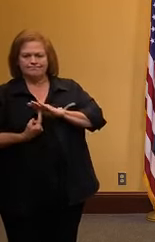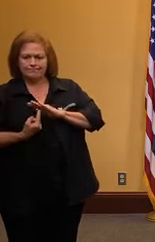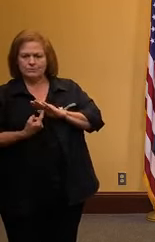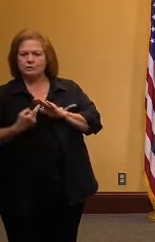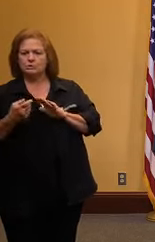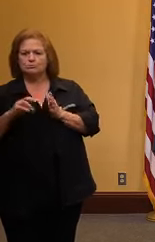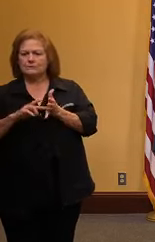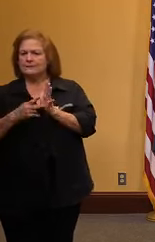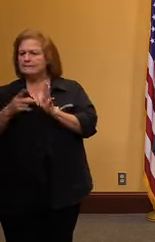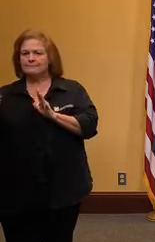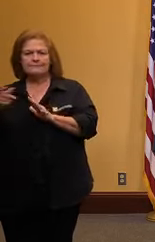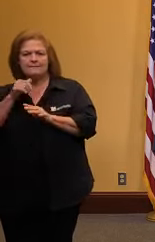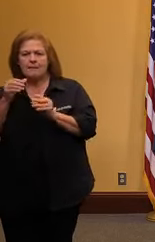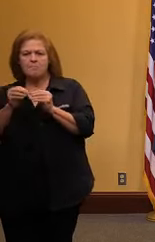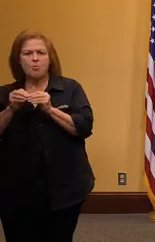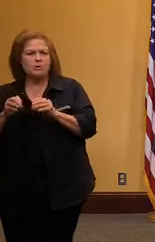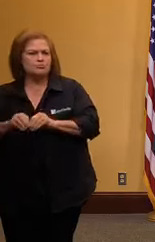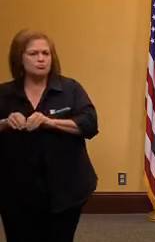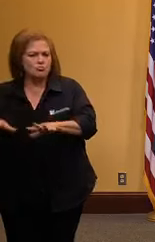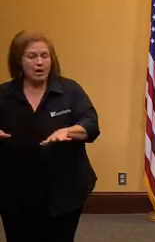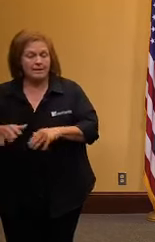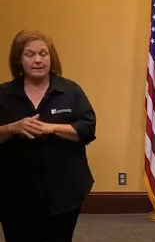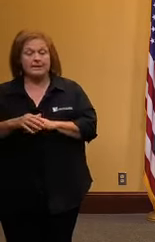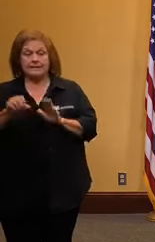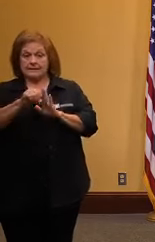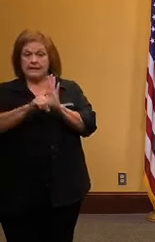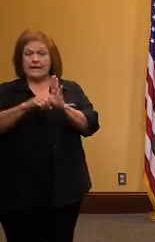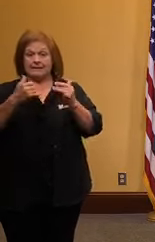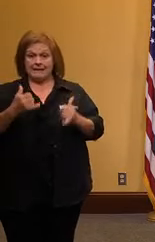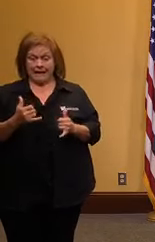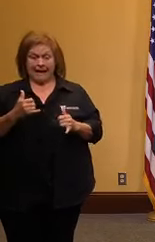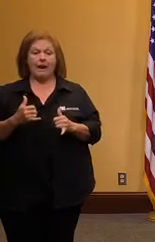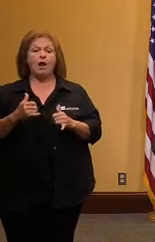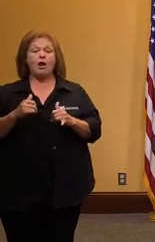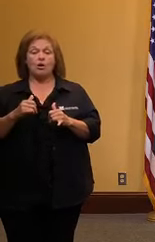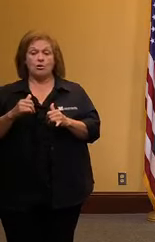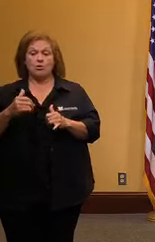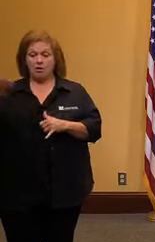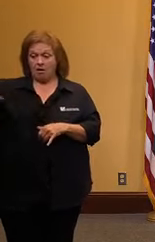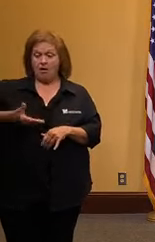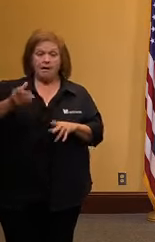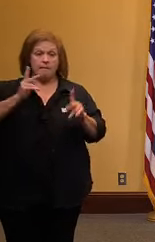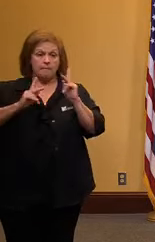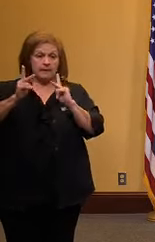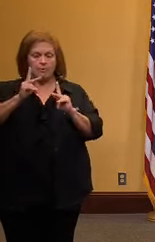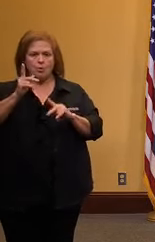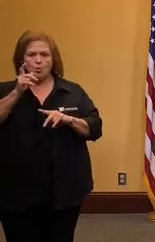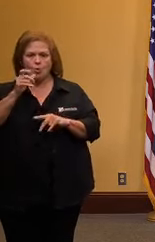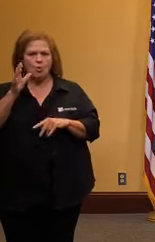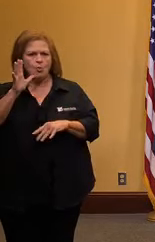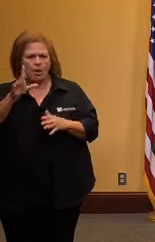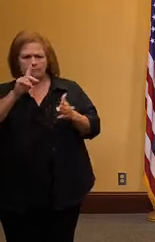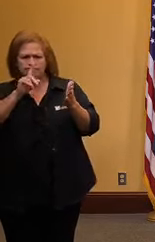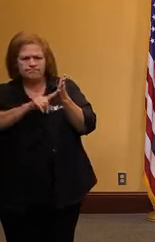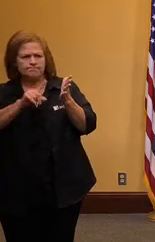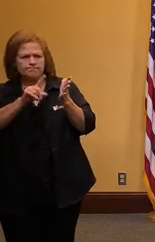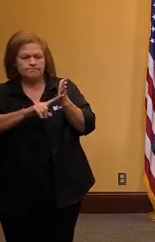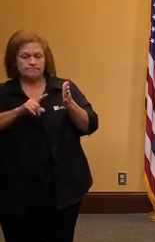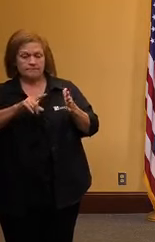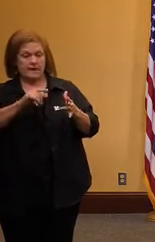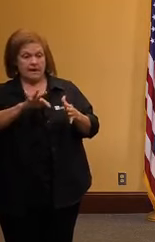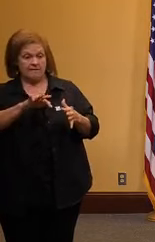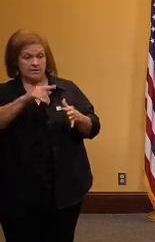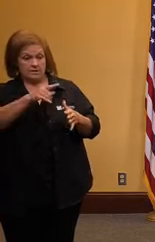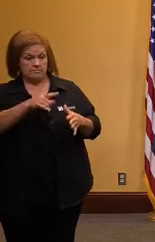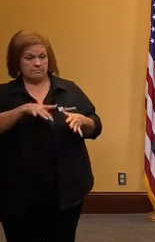as you know the t the state is hiring a team of hundreds of contact tracers who will be charged with contacting newly diagnosed patients patients